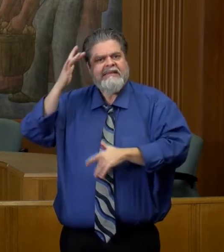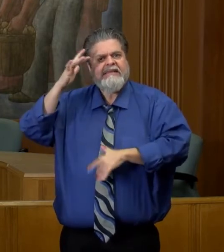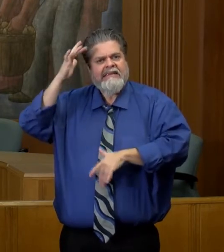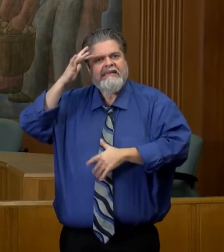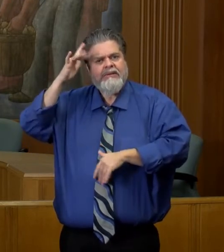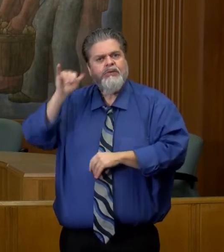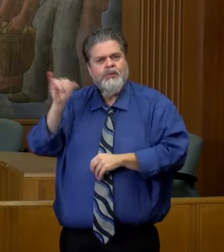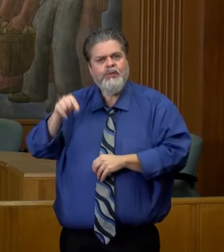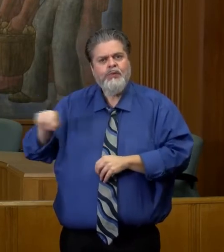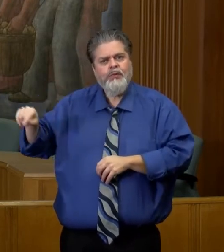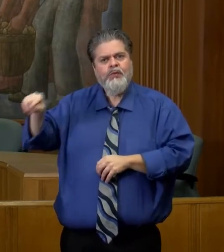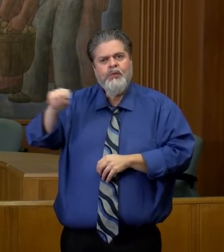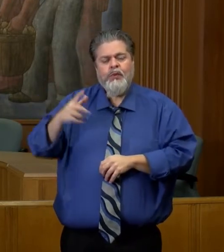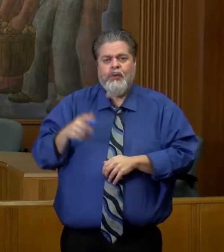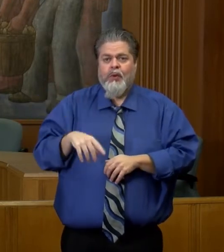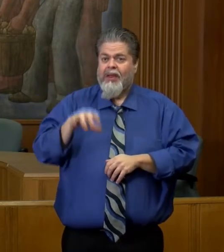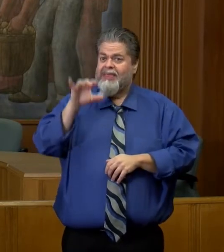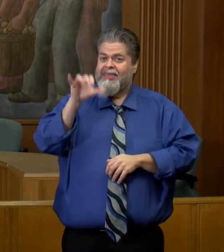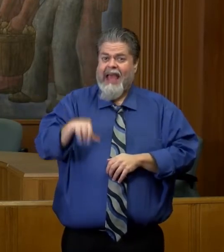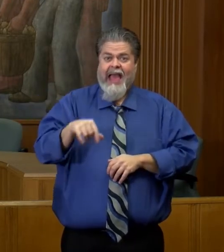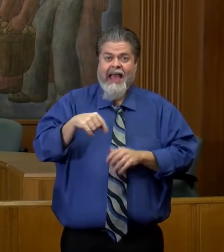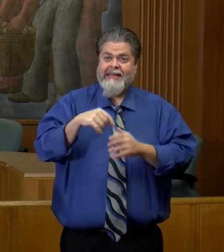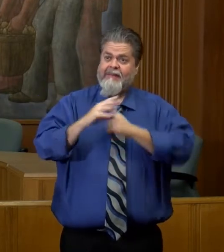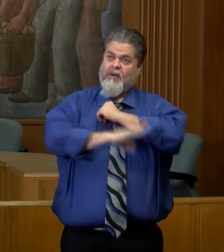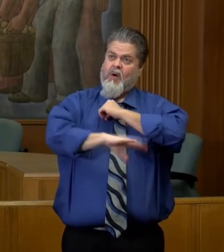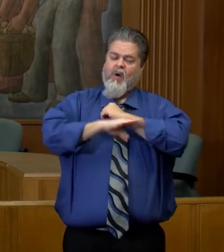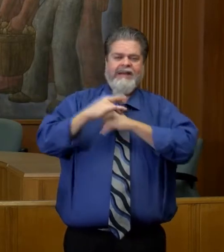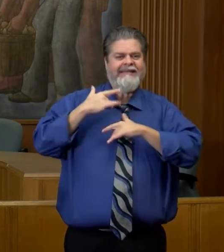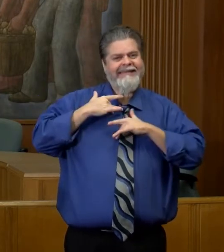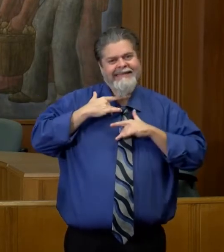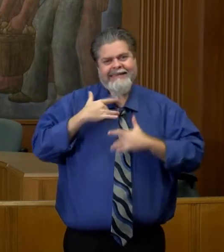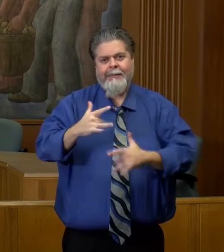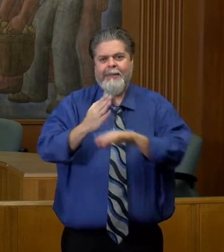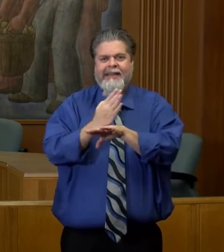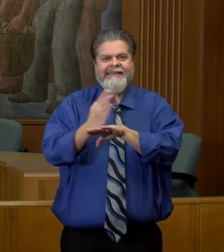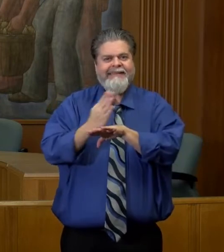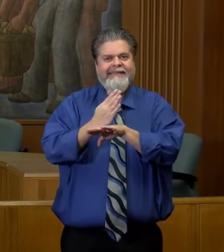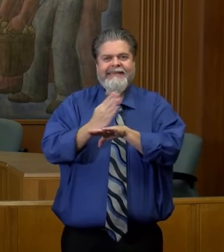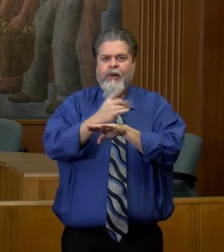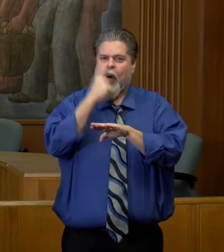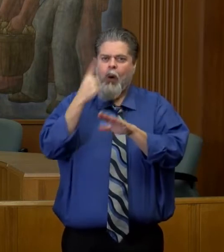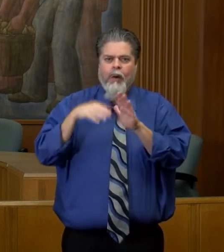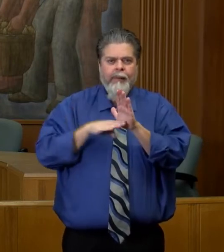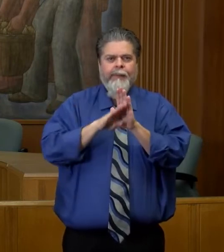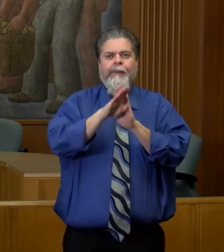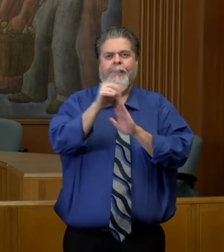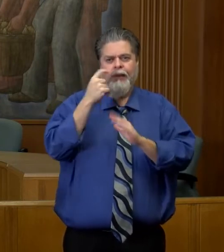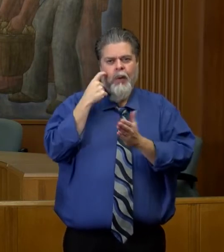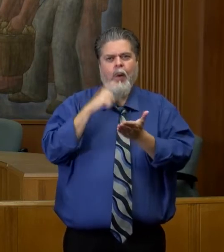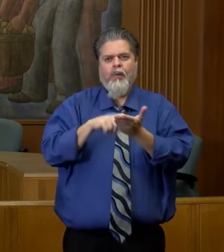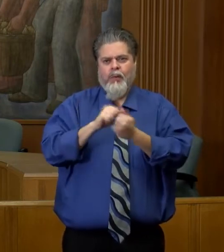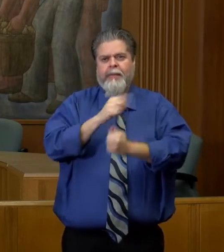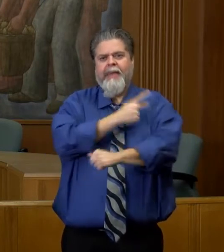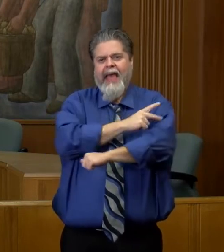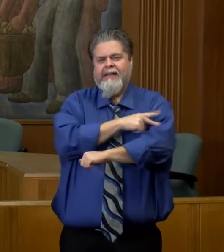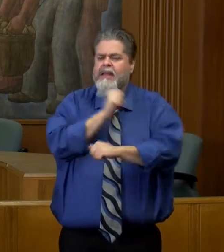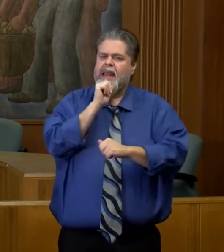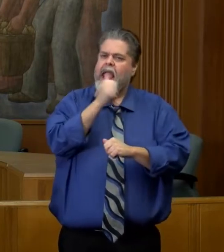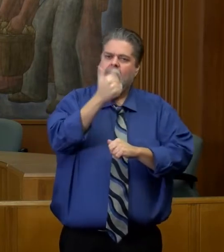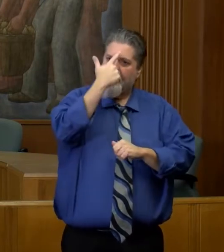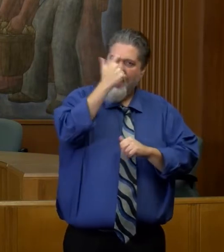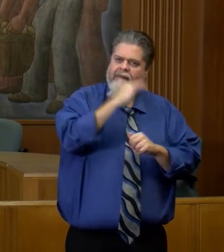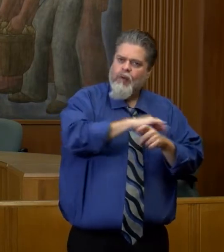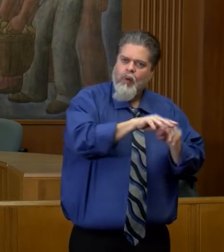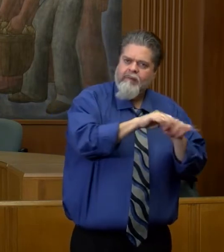a couple of times about this typically is a busier time of year, and that certainly continues for patients not only with COVID,